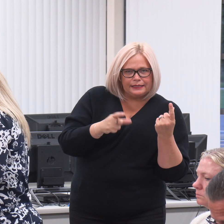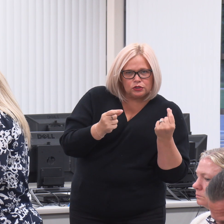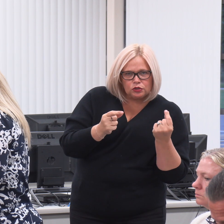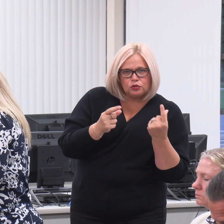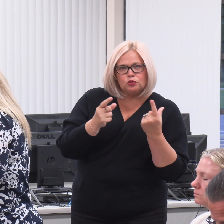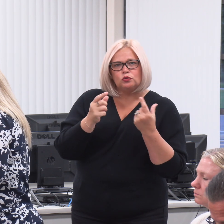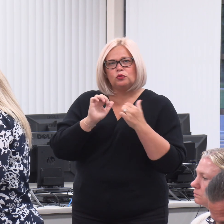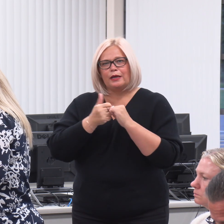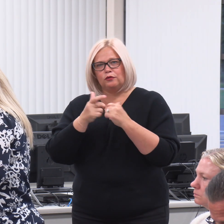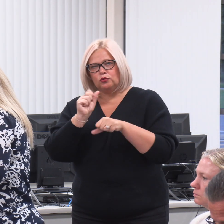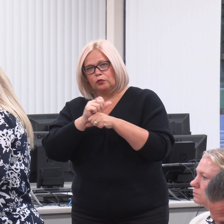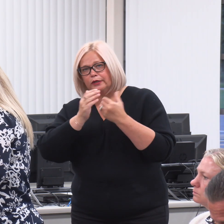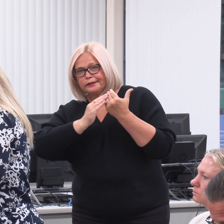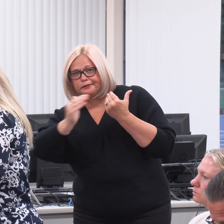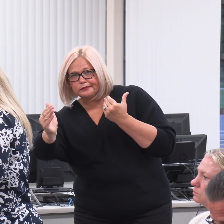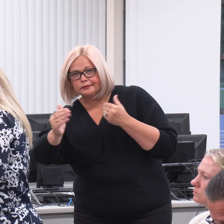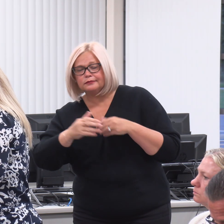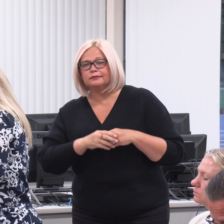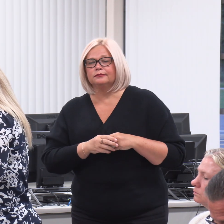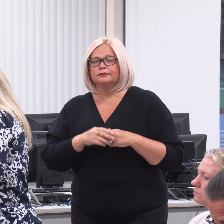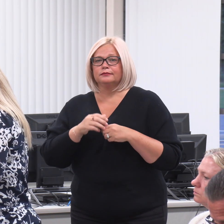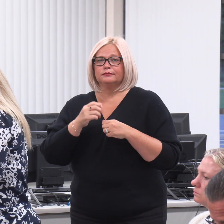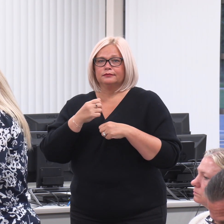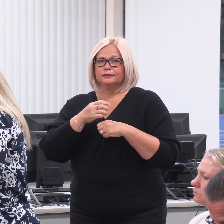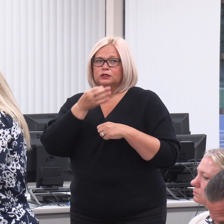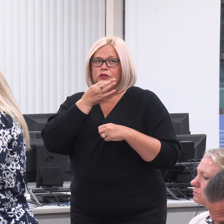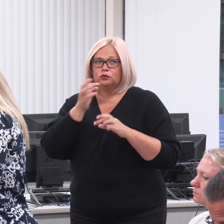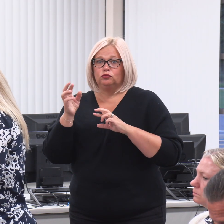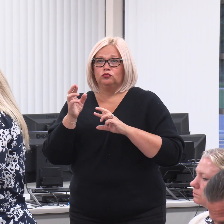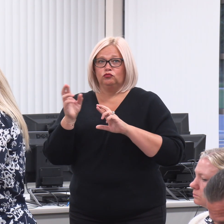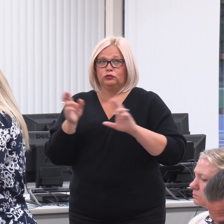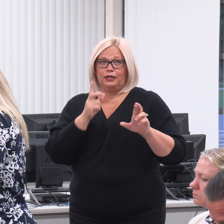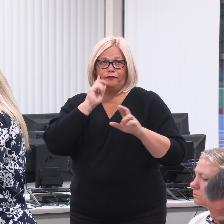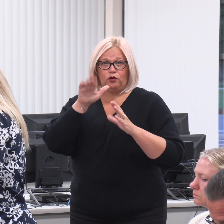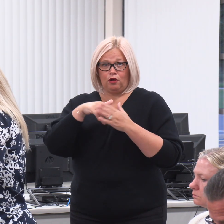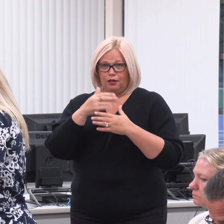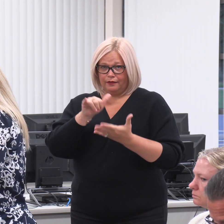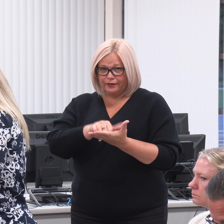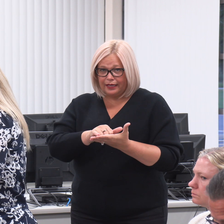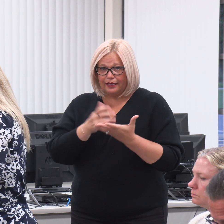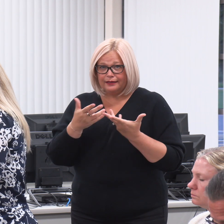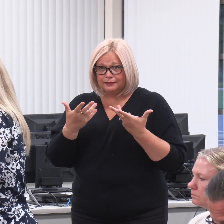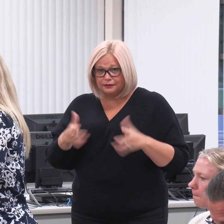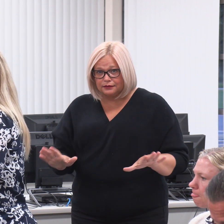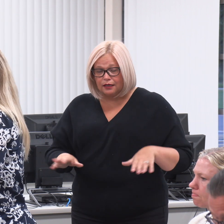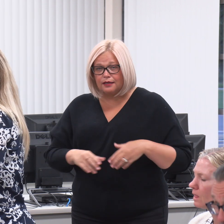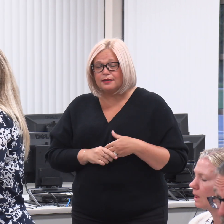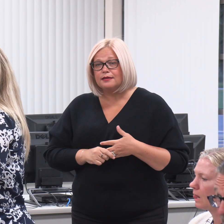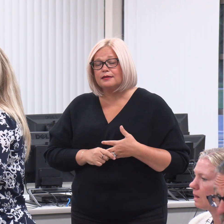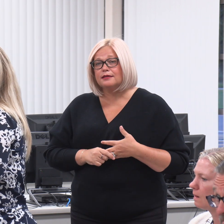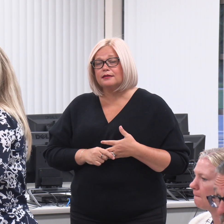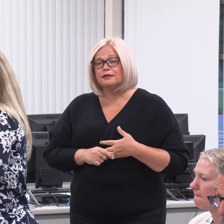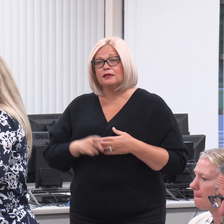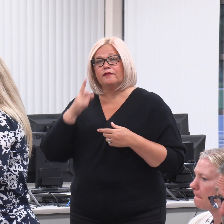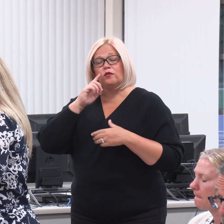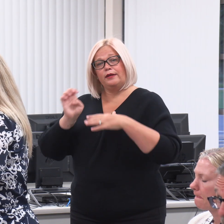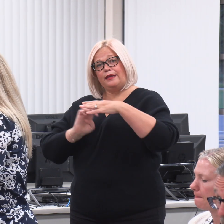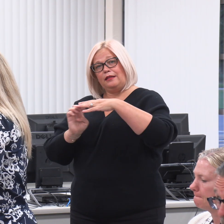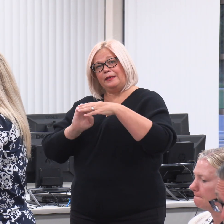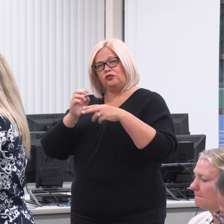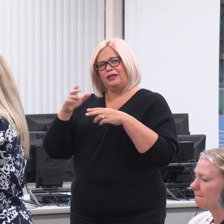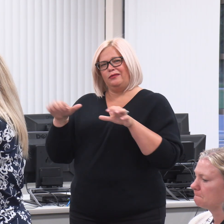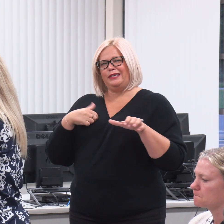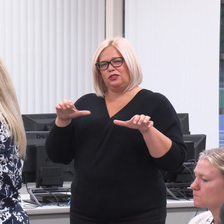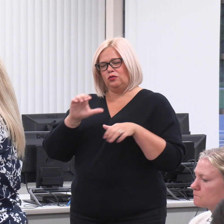forward. So getting ready to get that all together and done. At the elementary, Amplify,